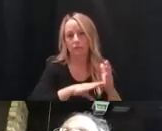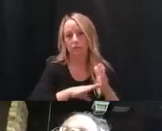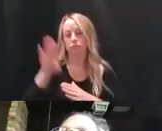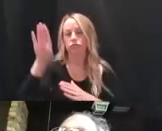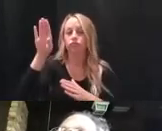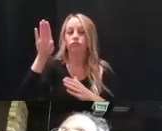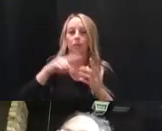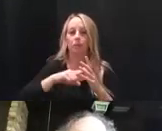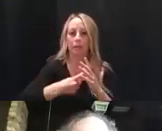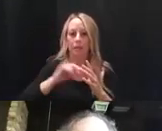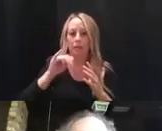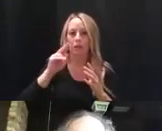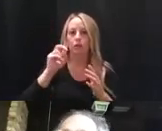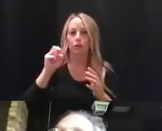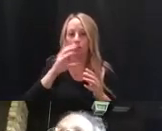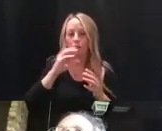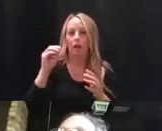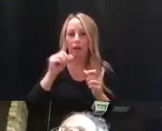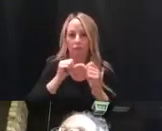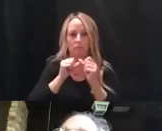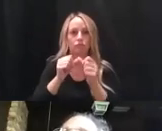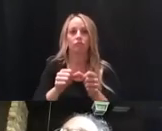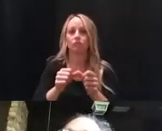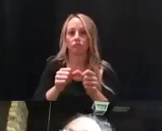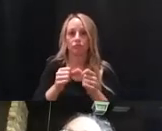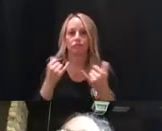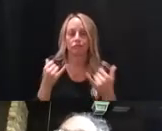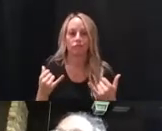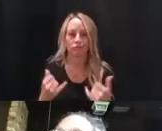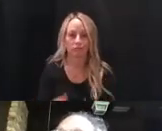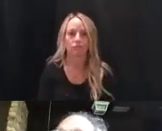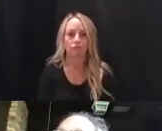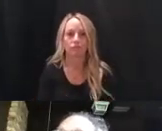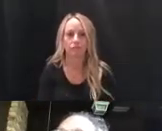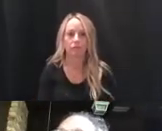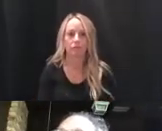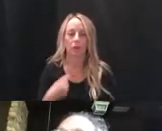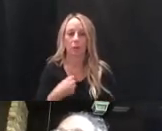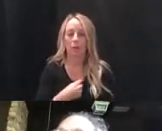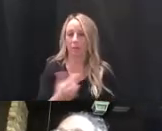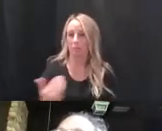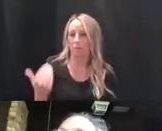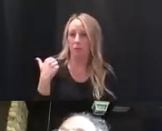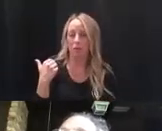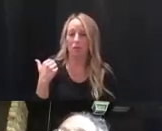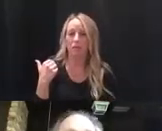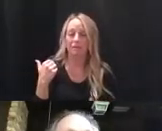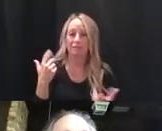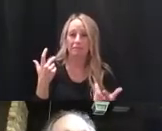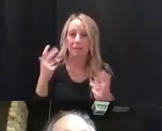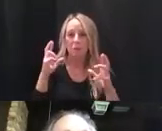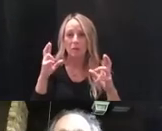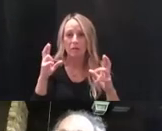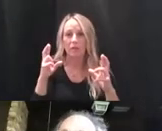in June and continuing to date. We were very hopeful into mid and